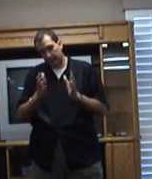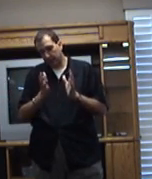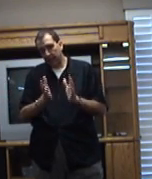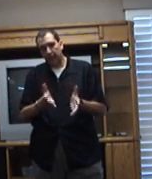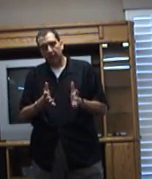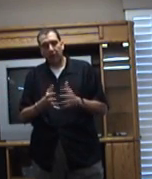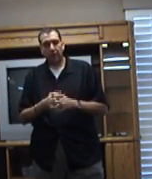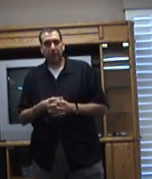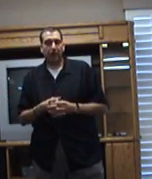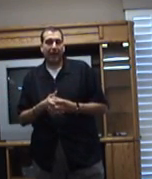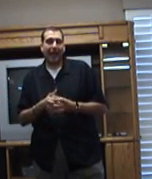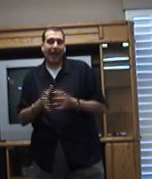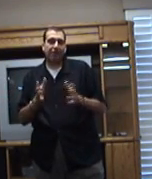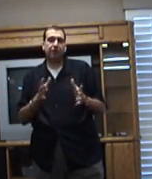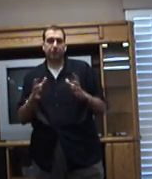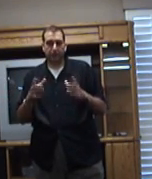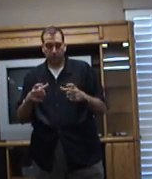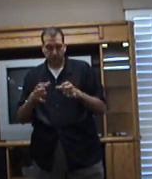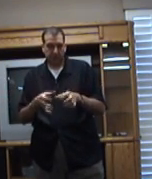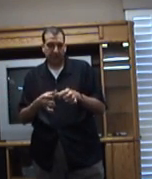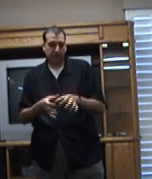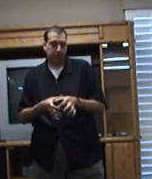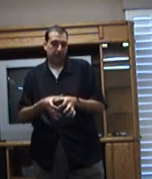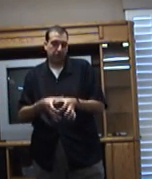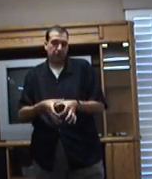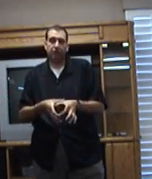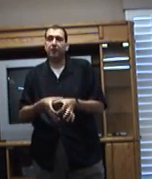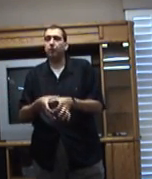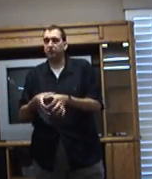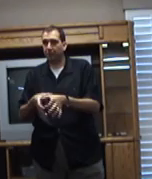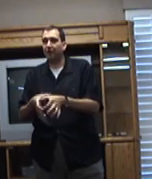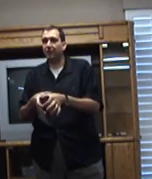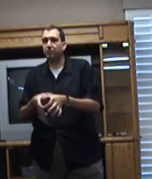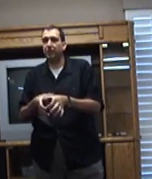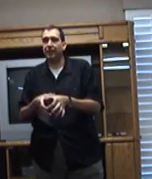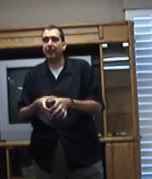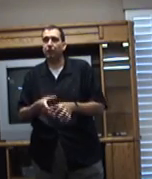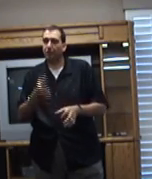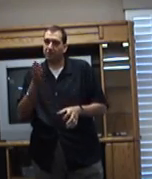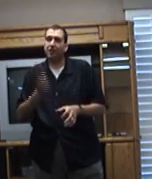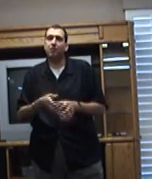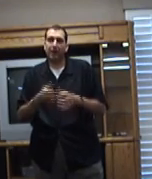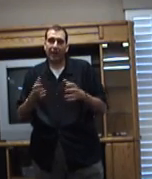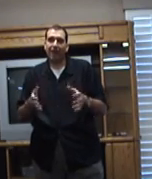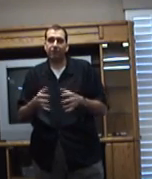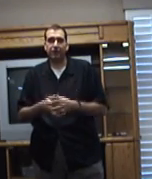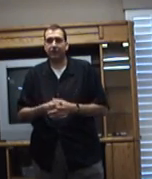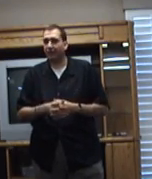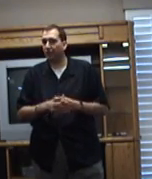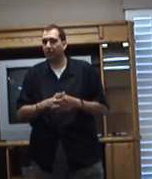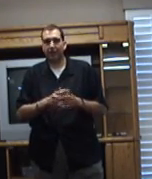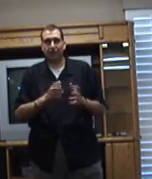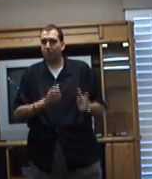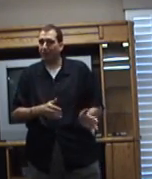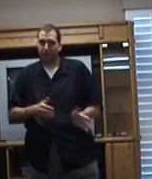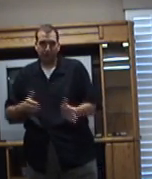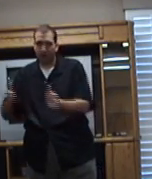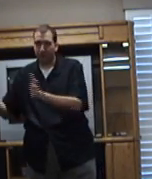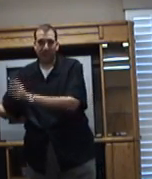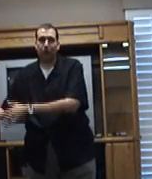eating probably about half of the, it was a tasting menu, so everything was about this big anyway. I was eating about half of it, because I knew that I couldn't make it through all ten